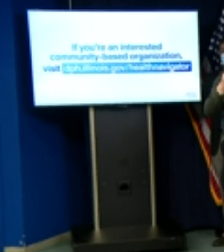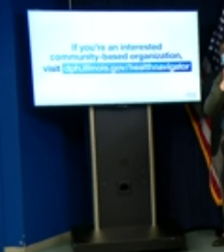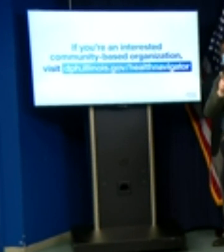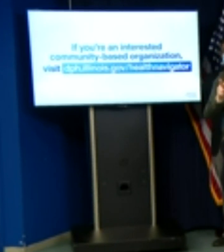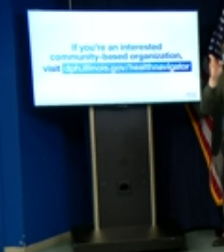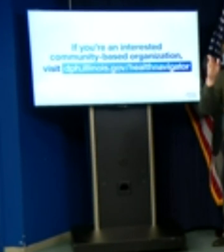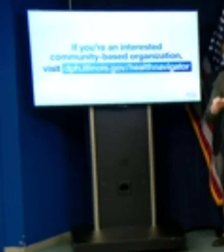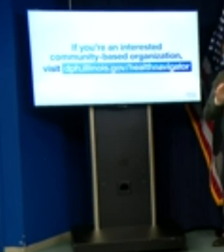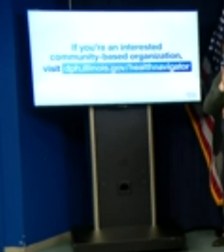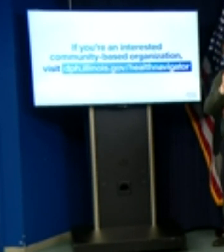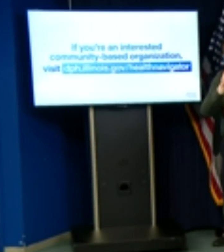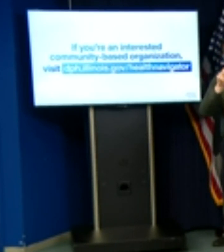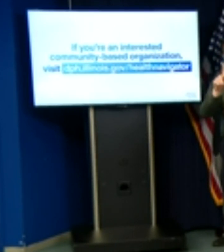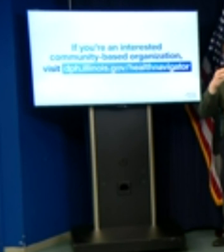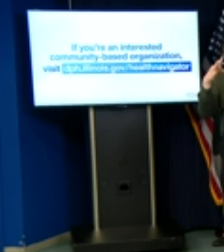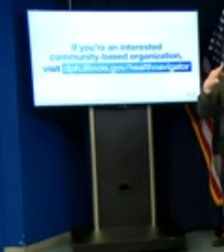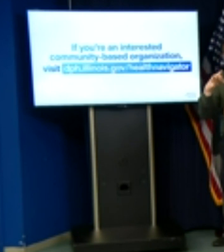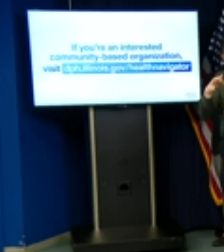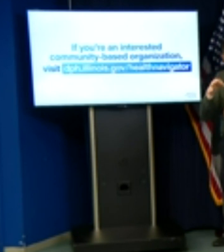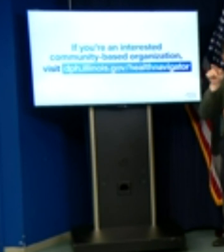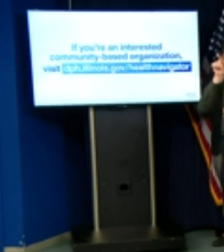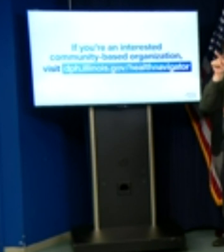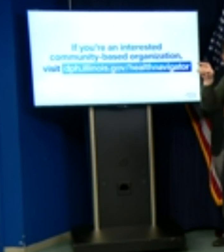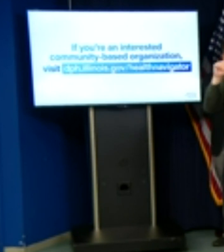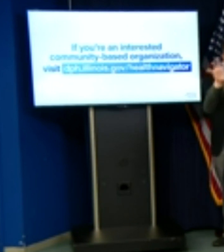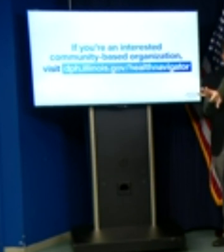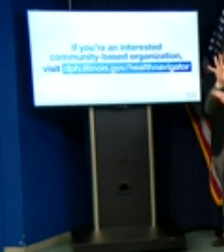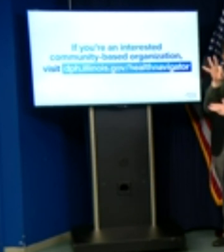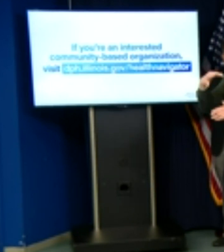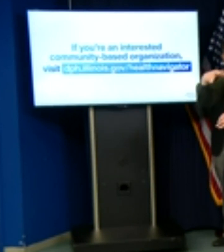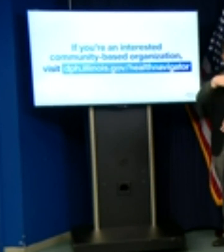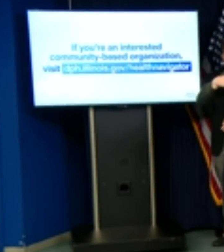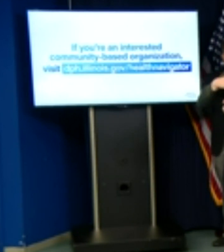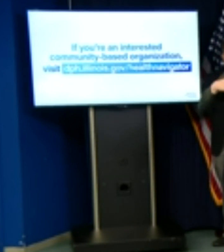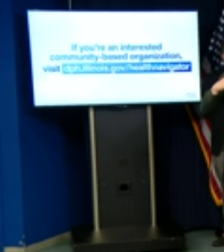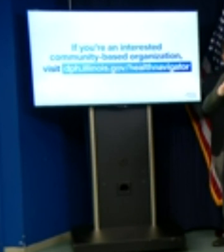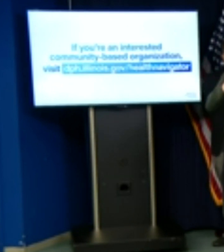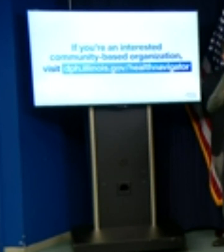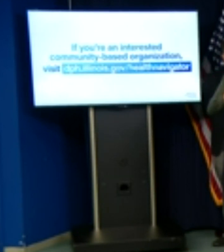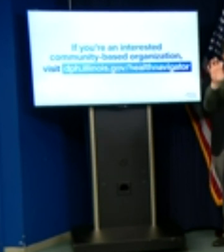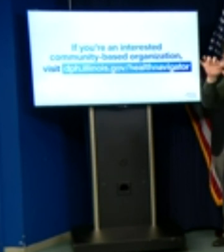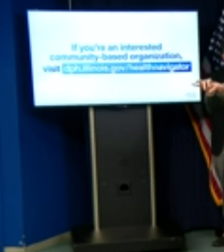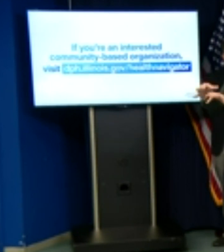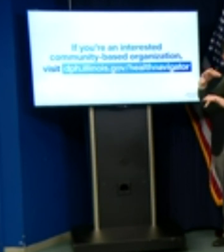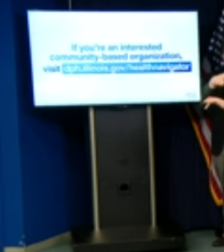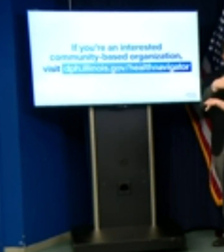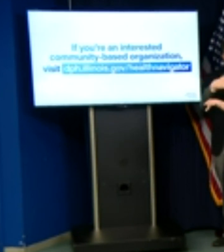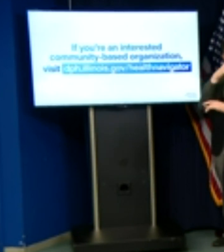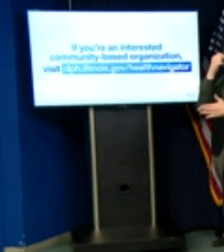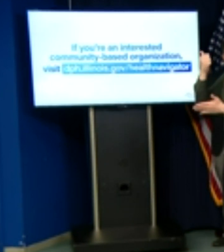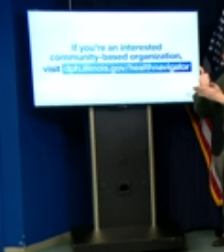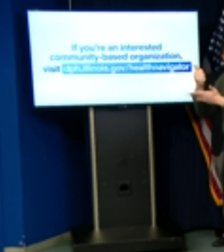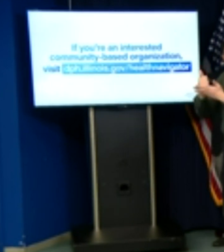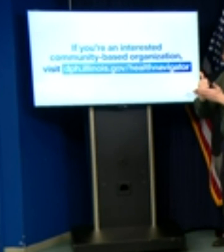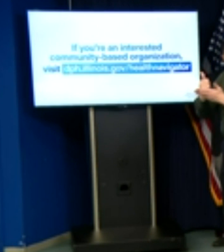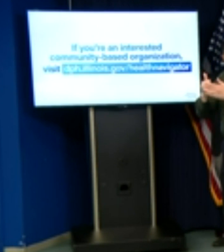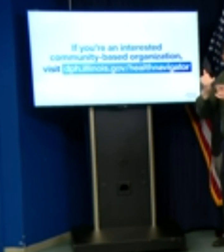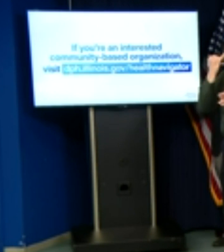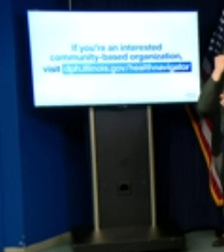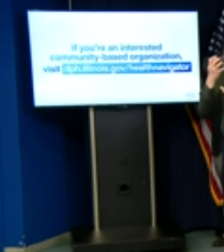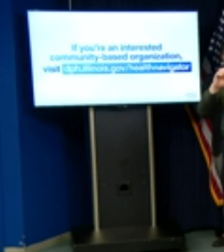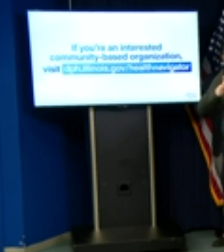covid19 and you'll find on that website the regional health navigator interest form